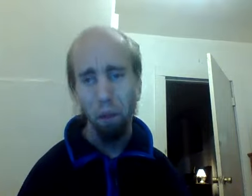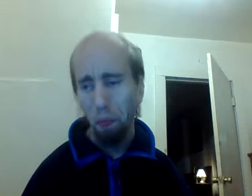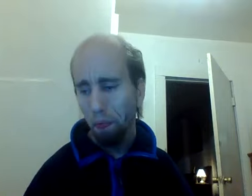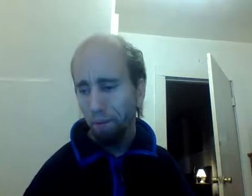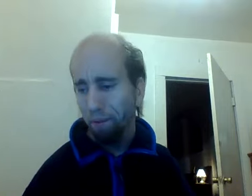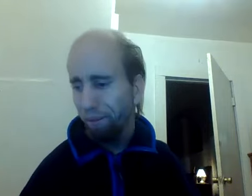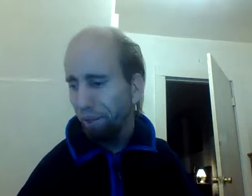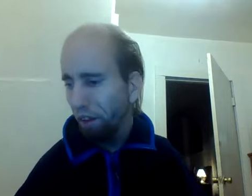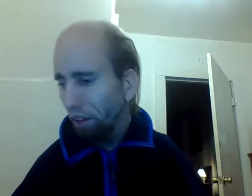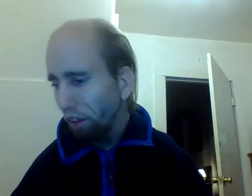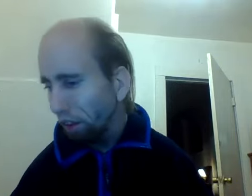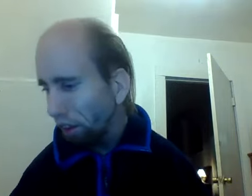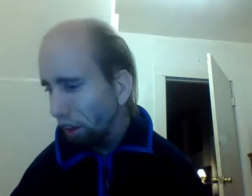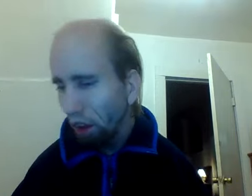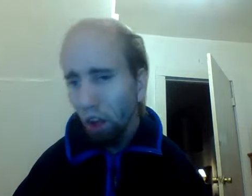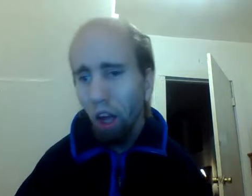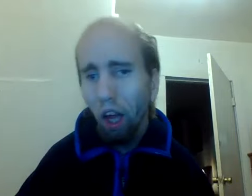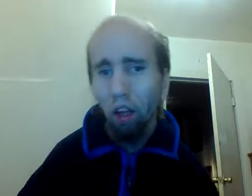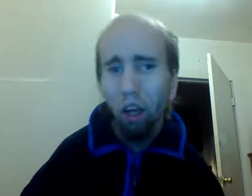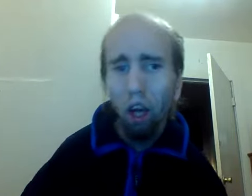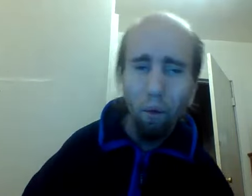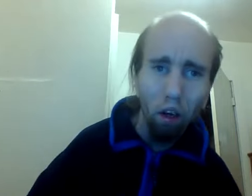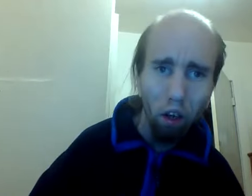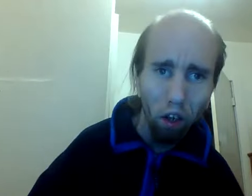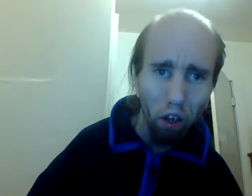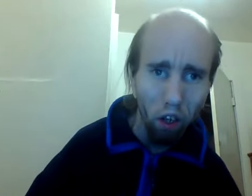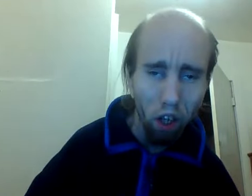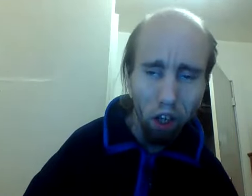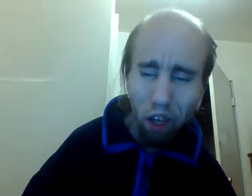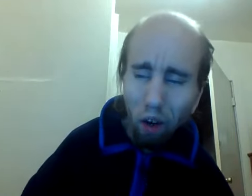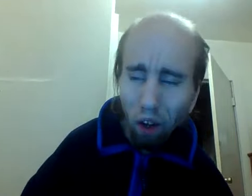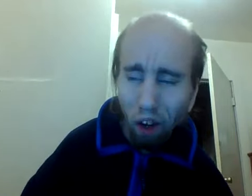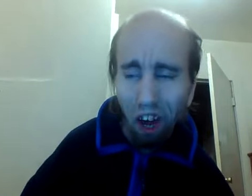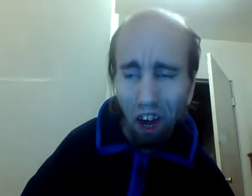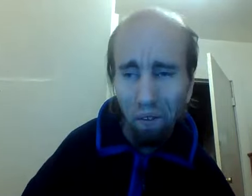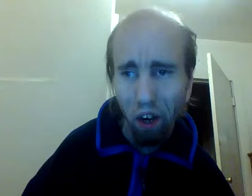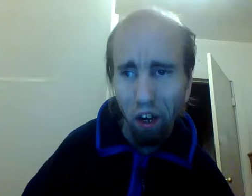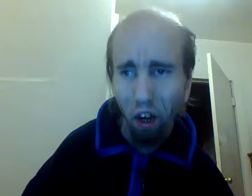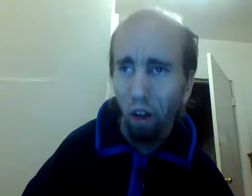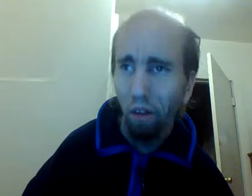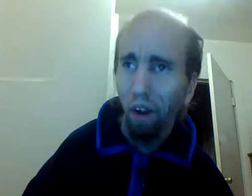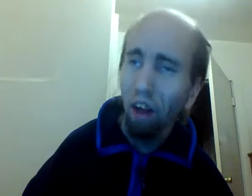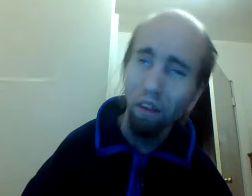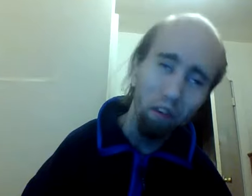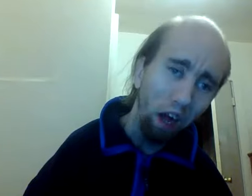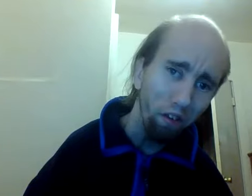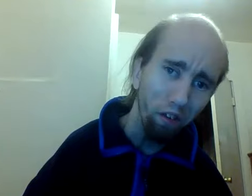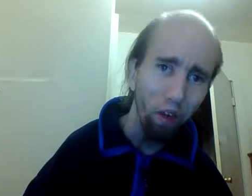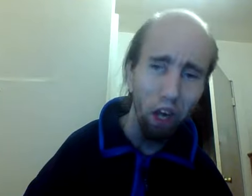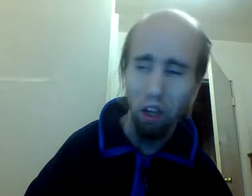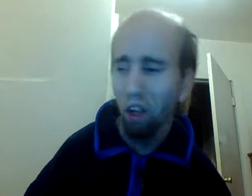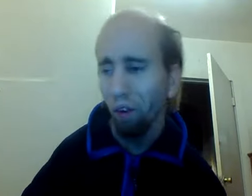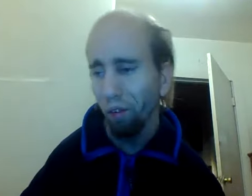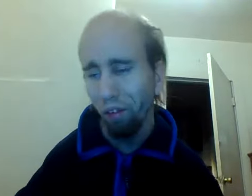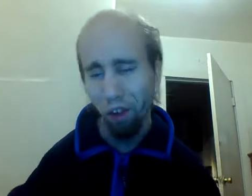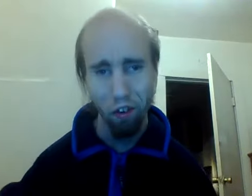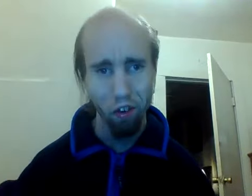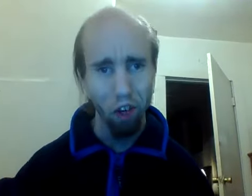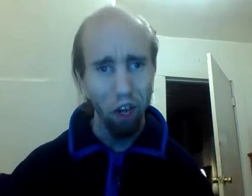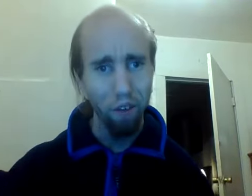and today I wanted to kind of elaborate on the last live stream that I did which was yesterday